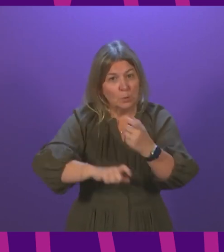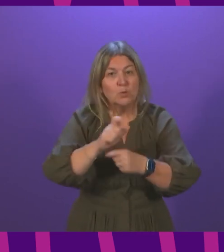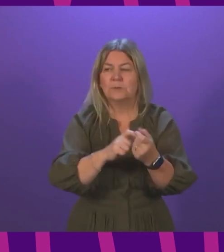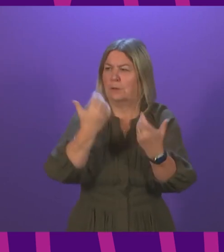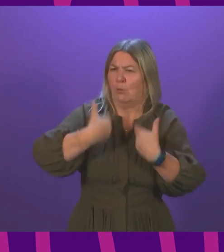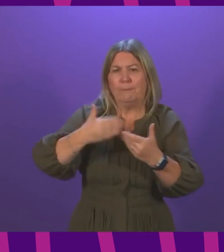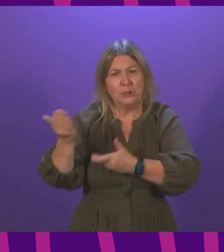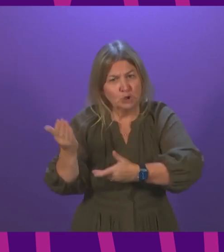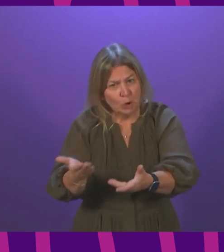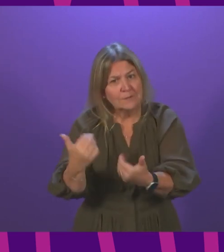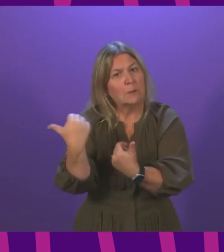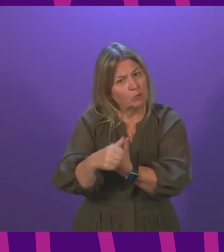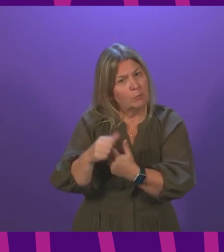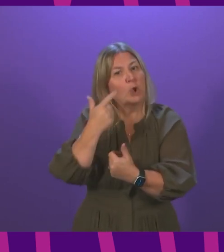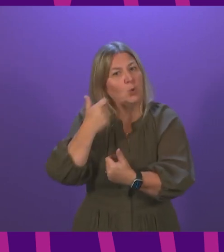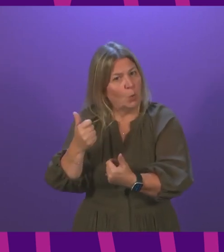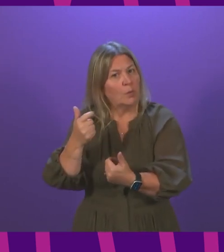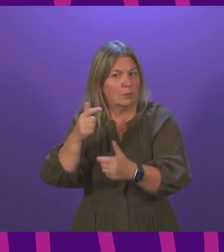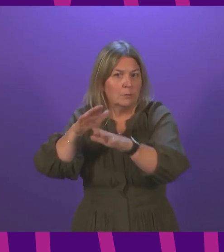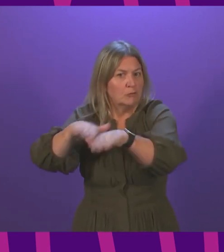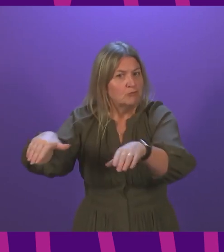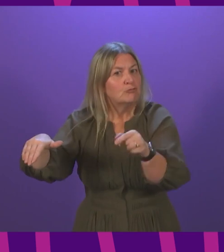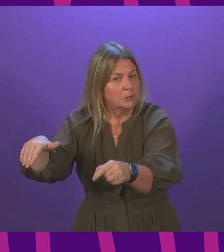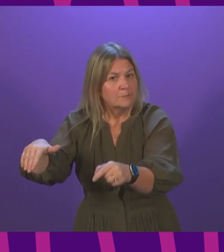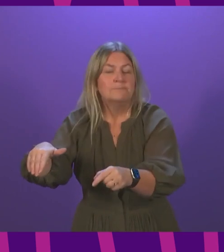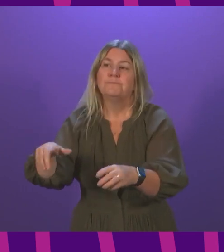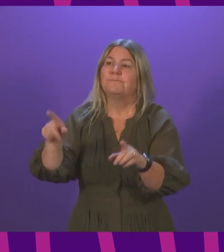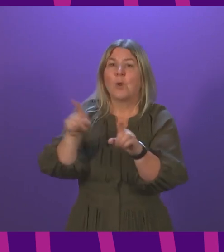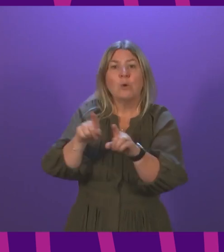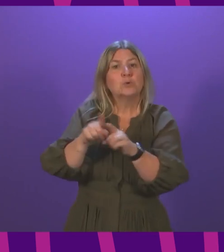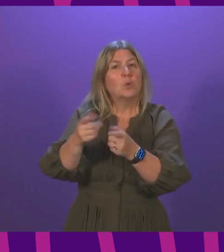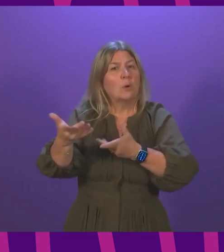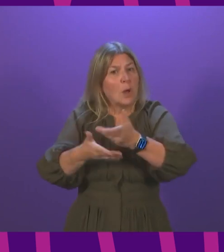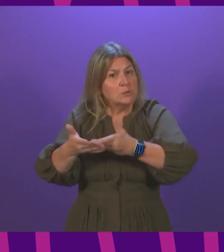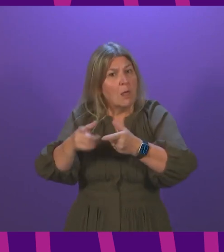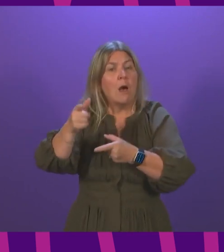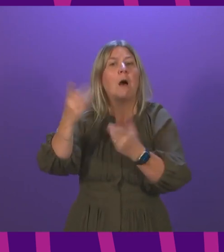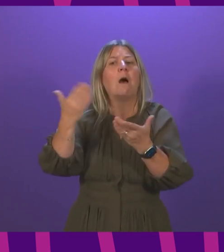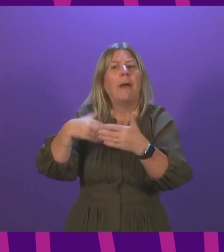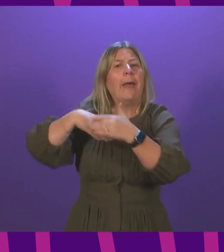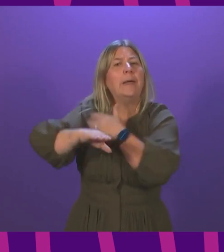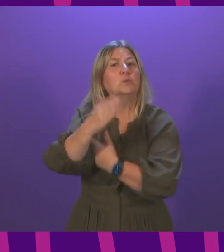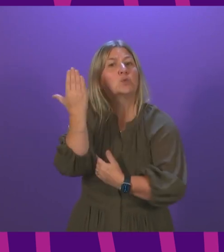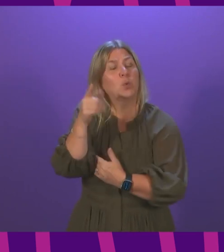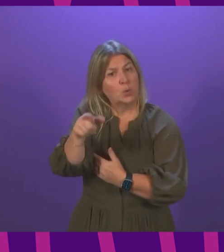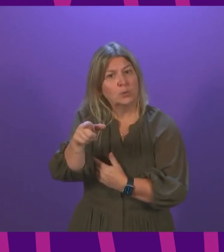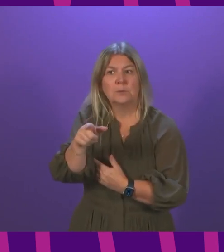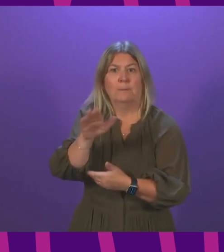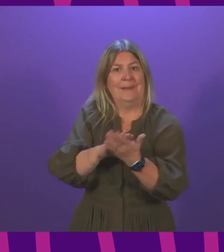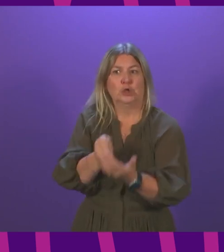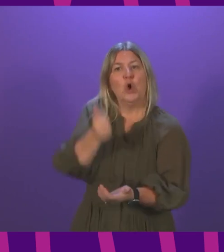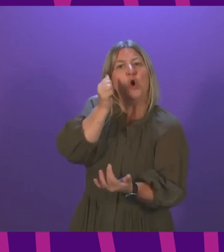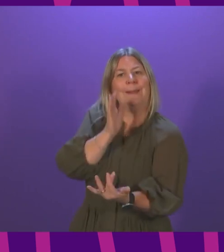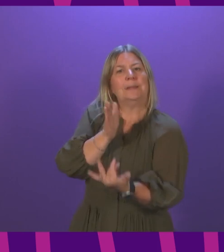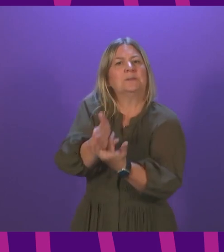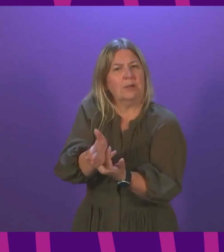and young people and, for example, providing counsellor funding for counsellors in schools so that there is much earlier intervention